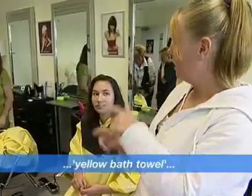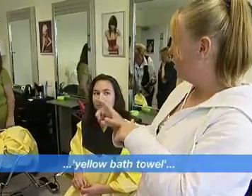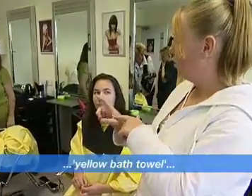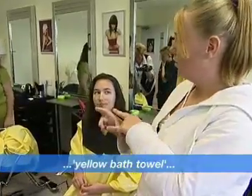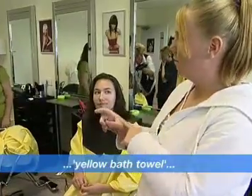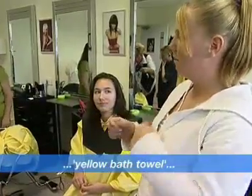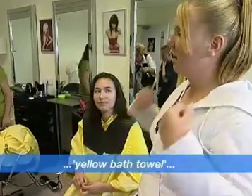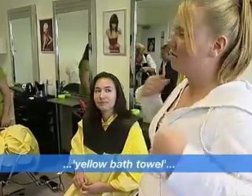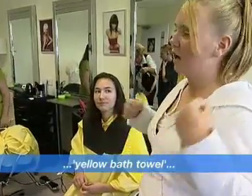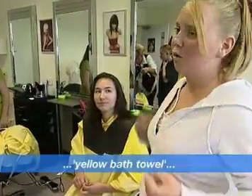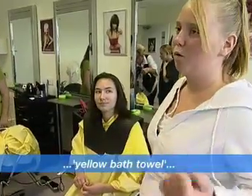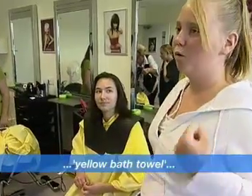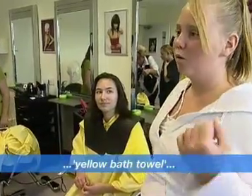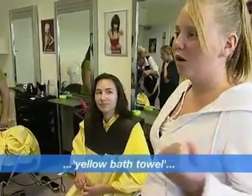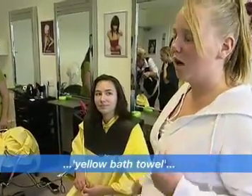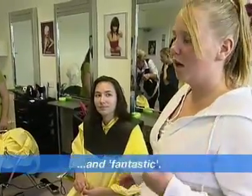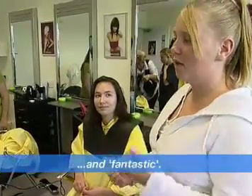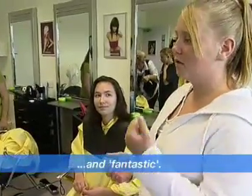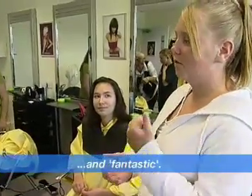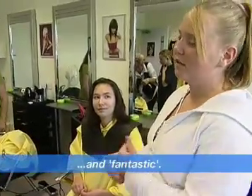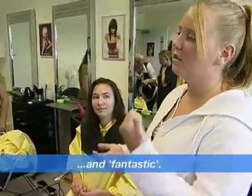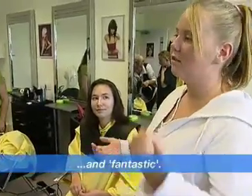yellow bath towel and fantastic.